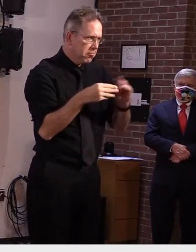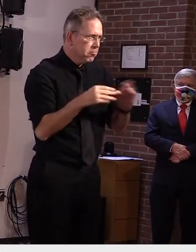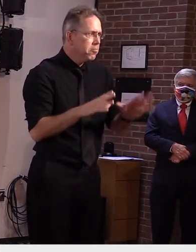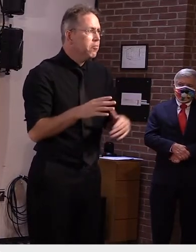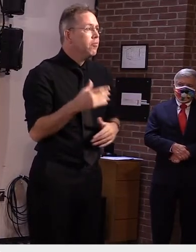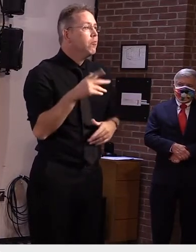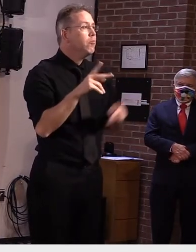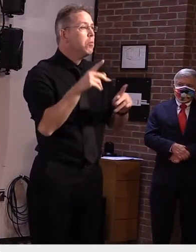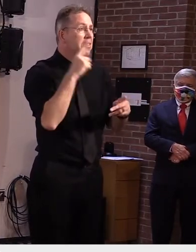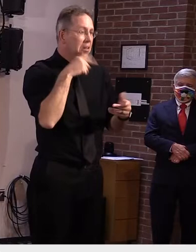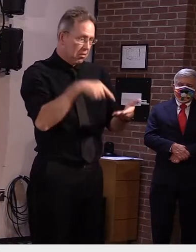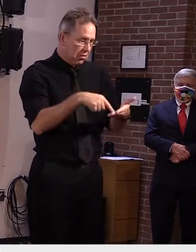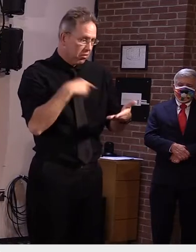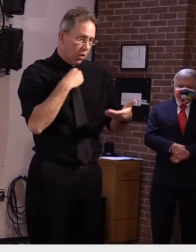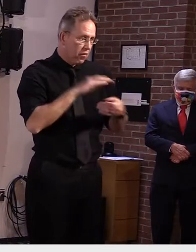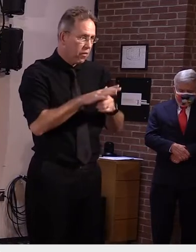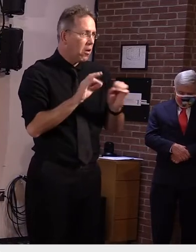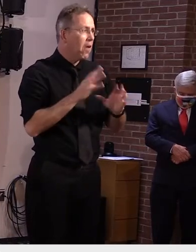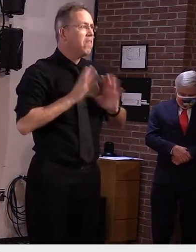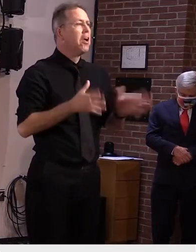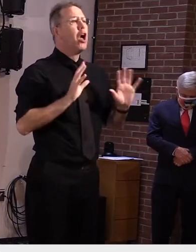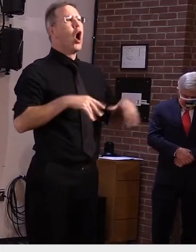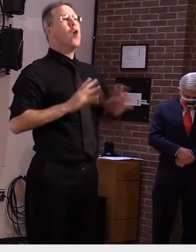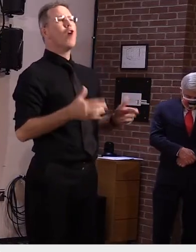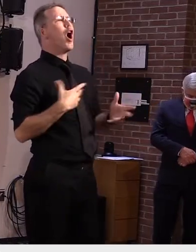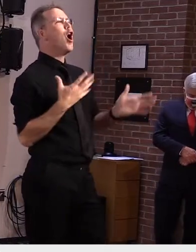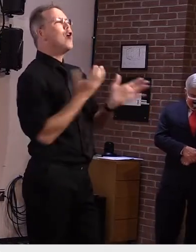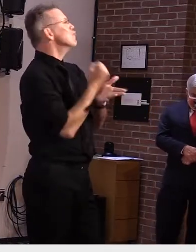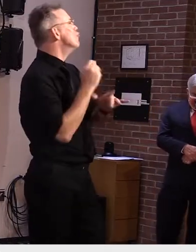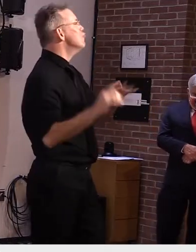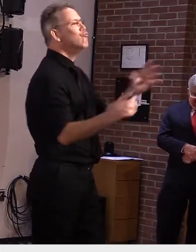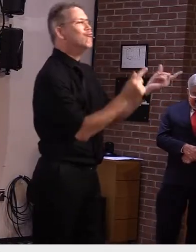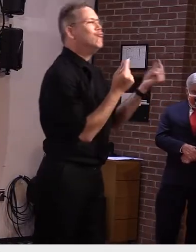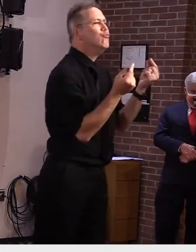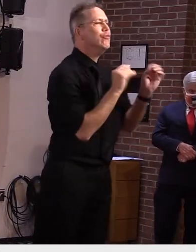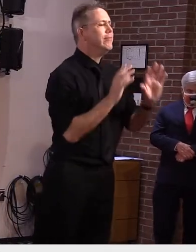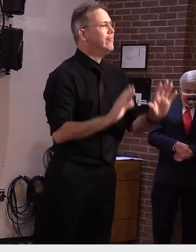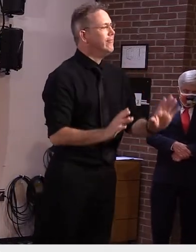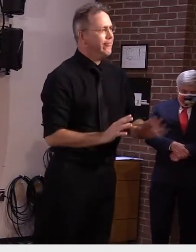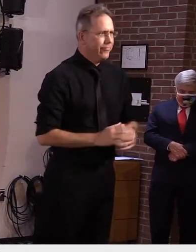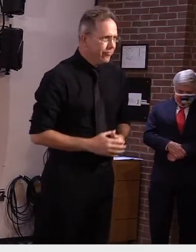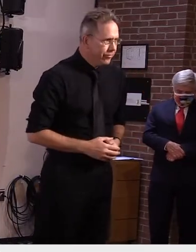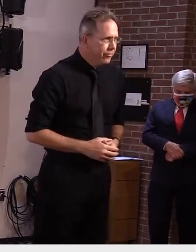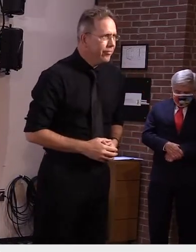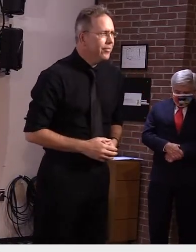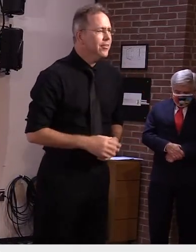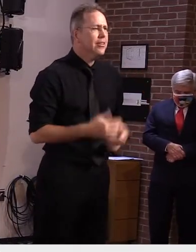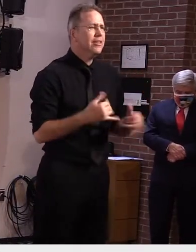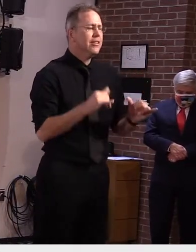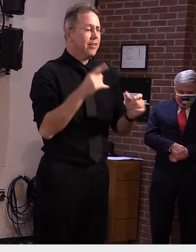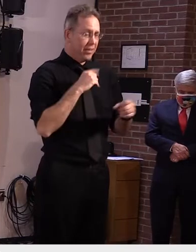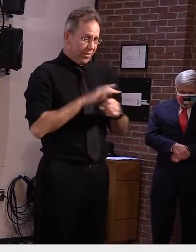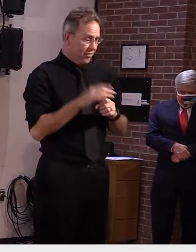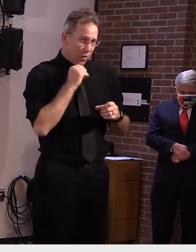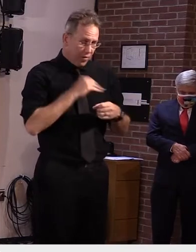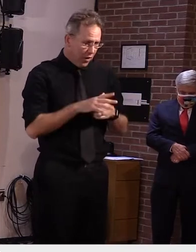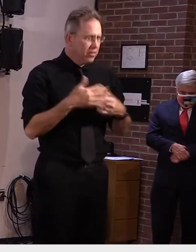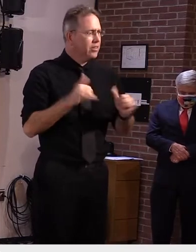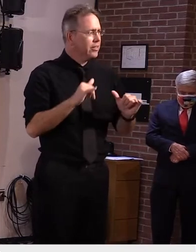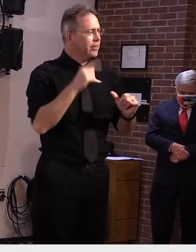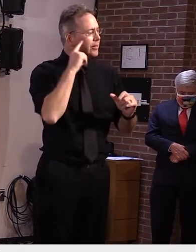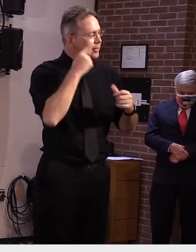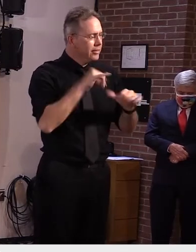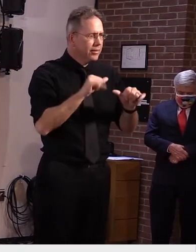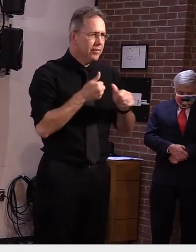security they need to you know abide by the guidelines and they need to take quarantine for that